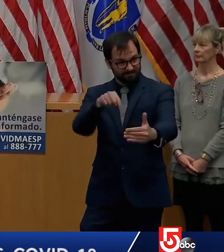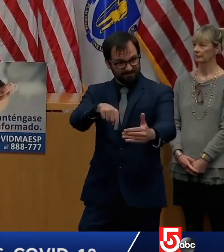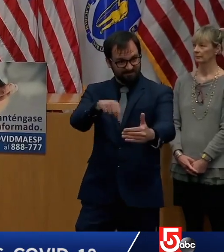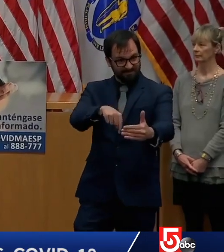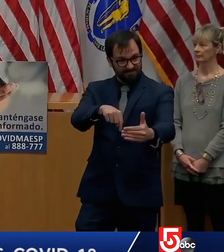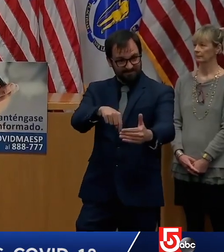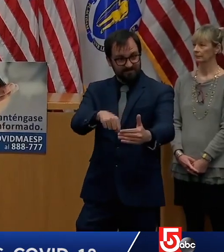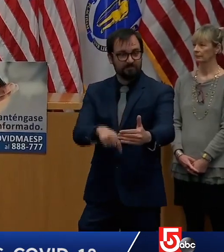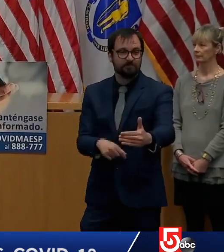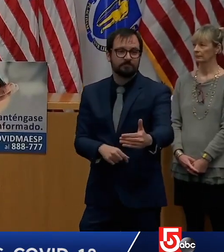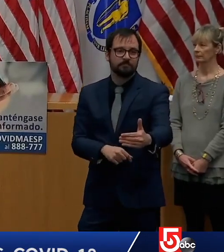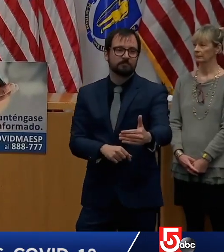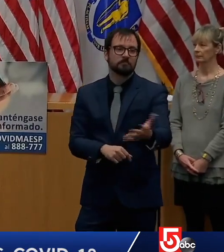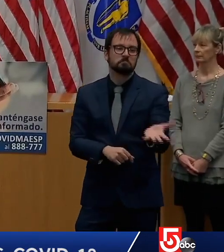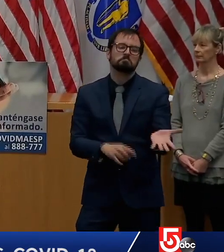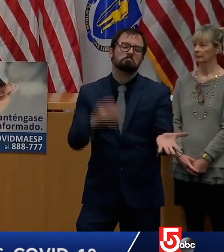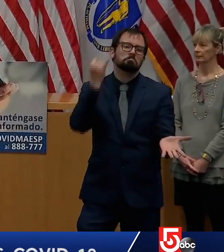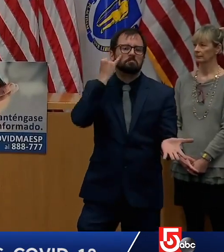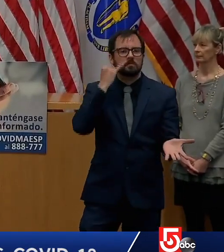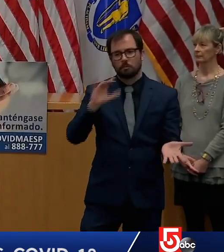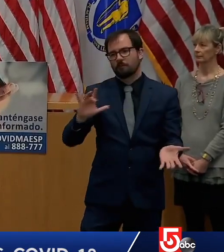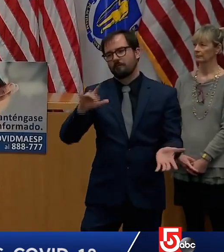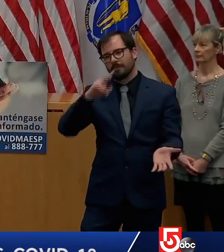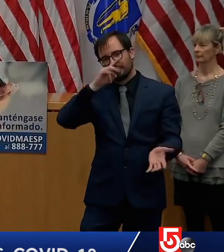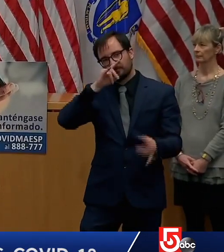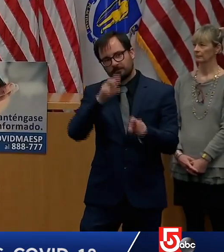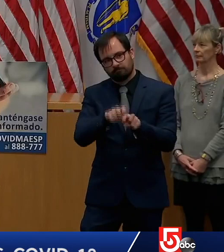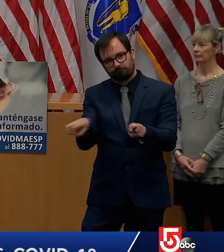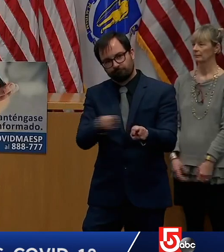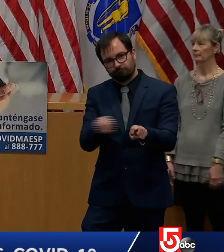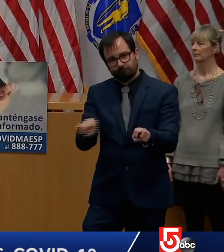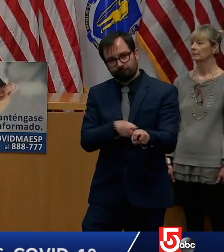class and now would have to live under a very different set of assumptions.